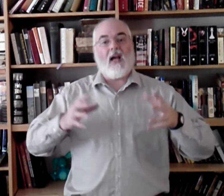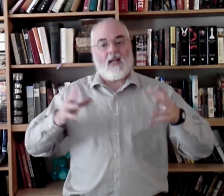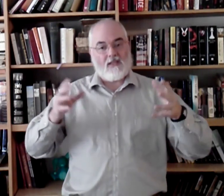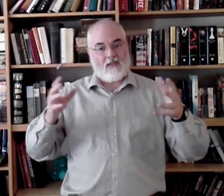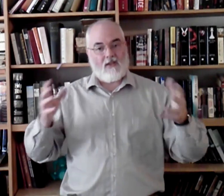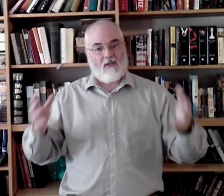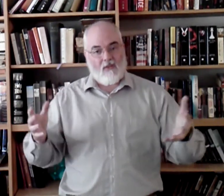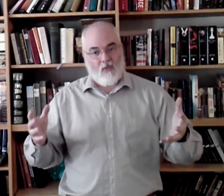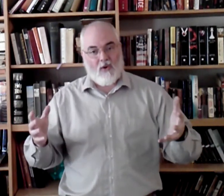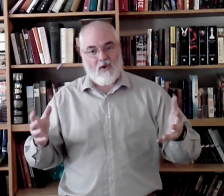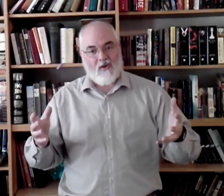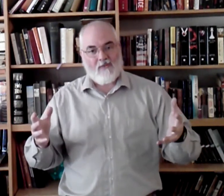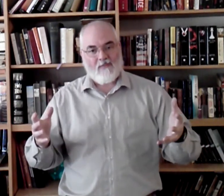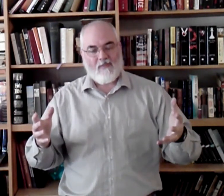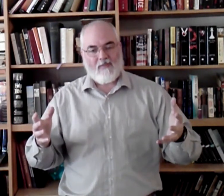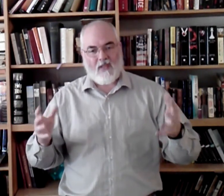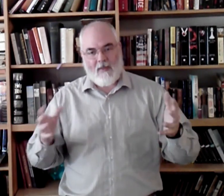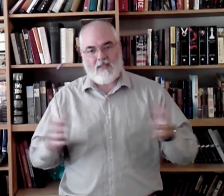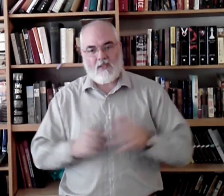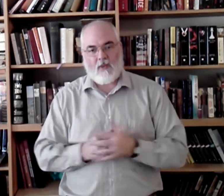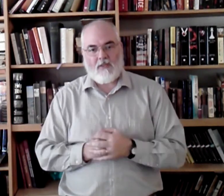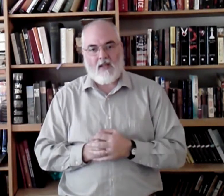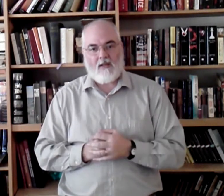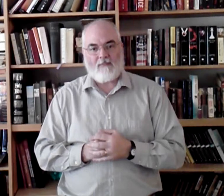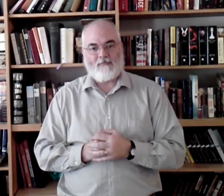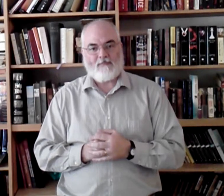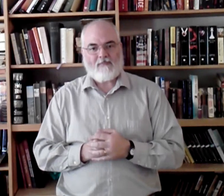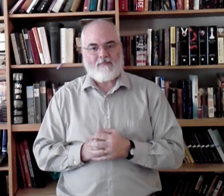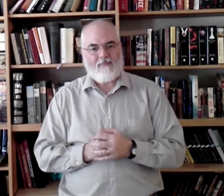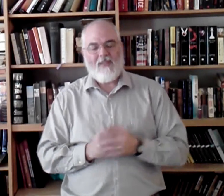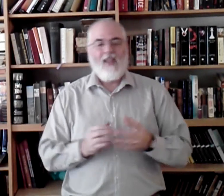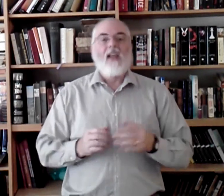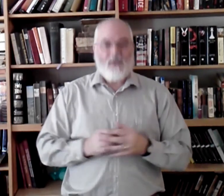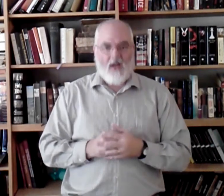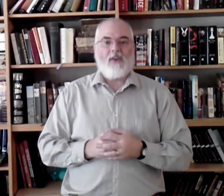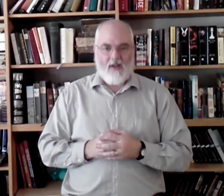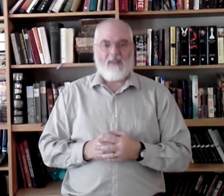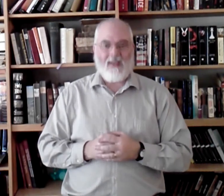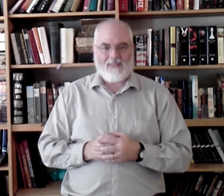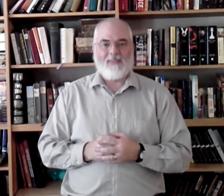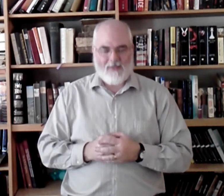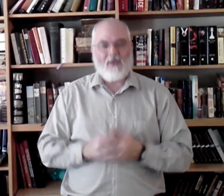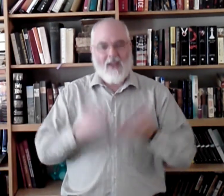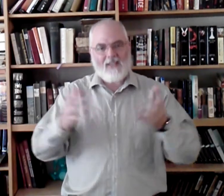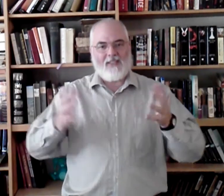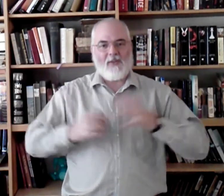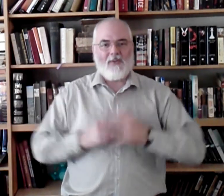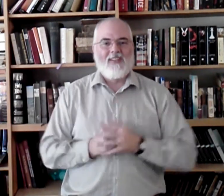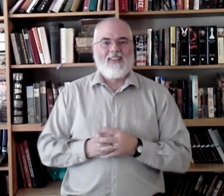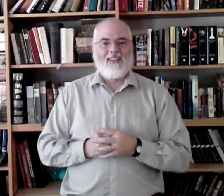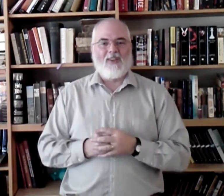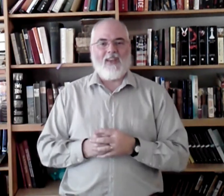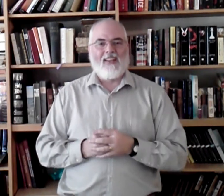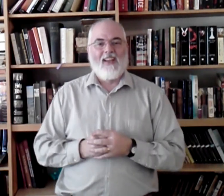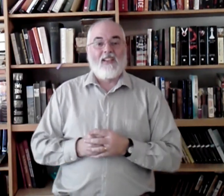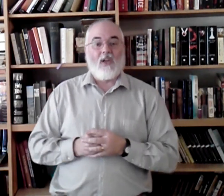the word. Does that make sense of what I'm saying there? Nod your head yes. Okay, I see you. Okay. So,